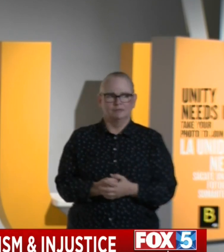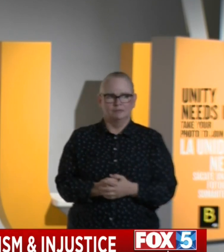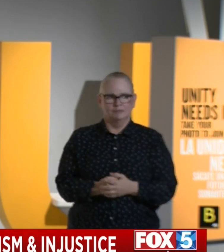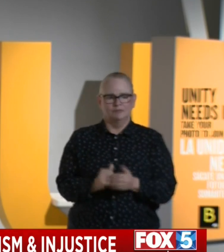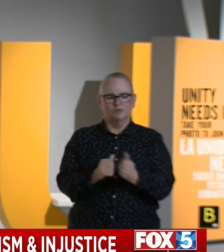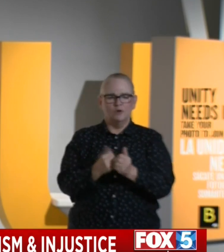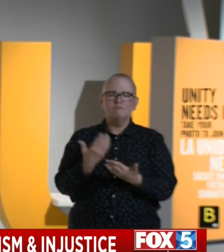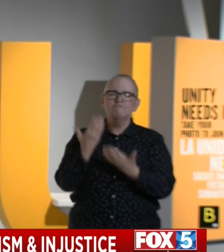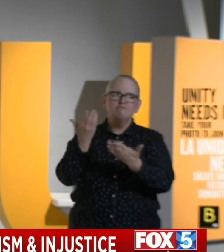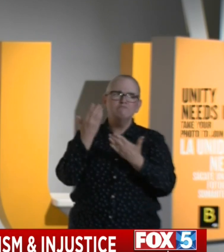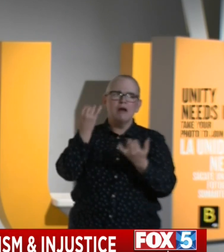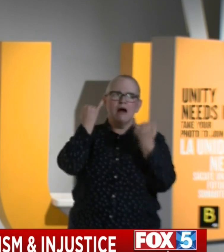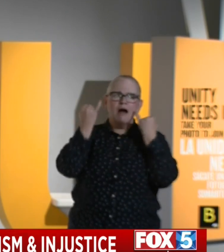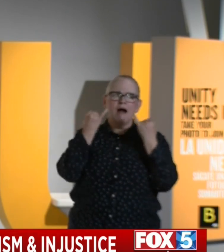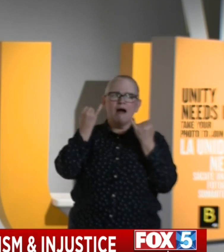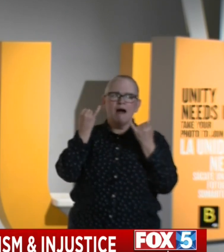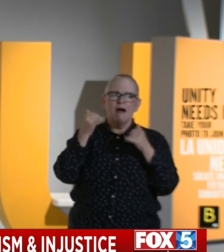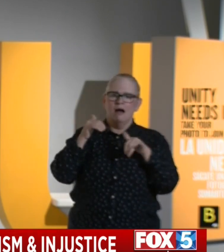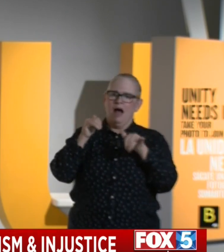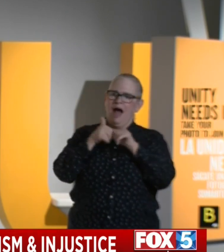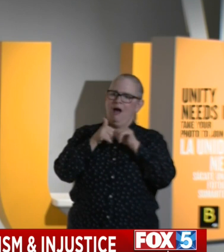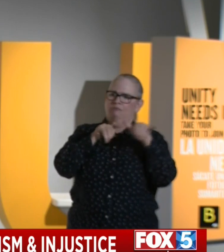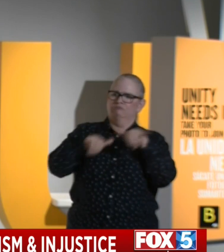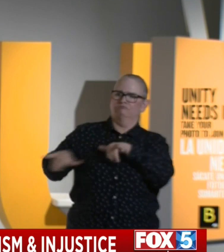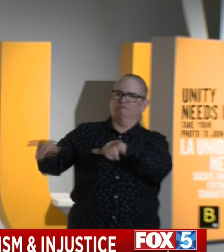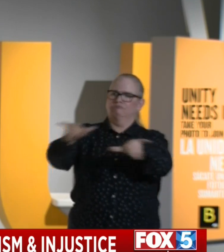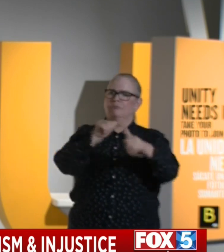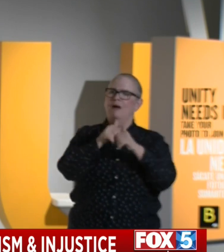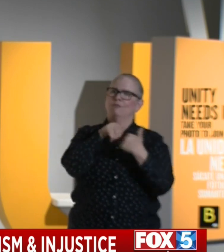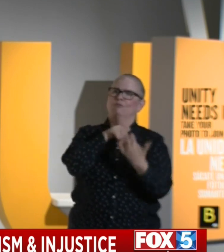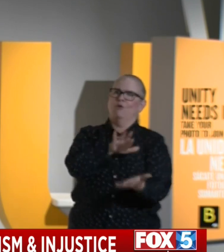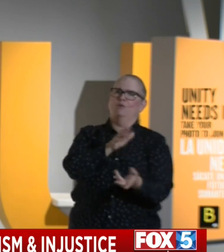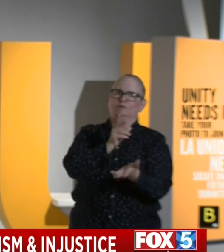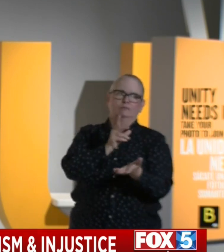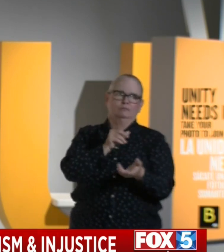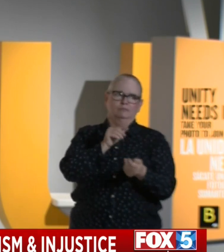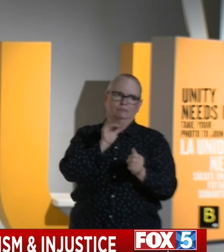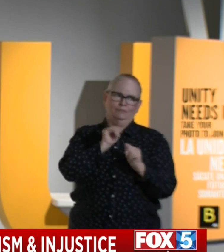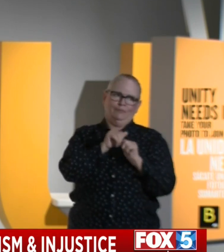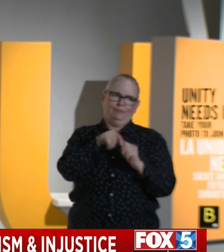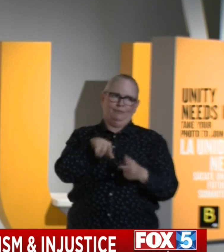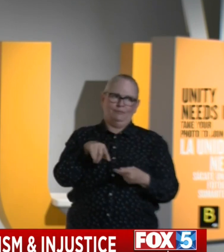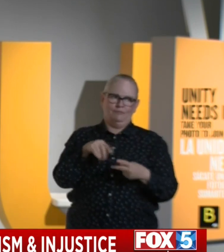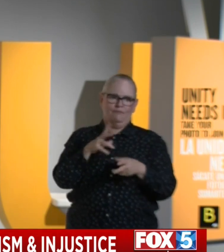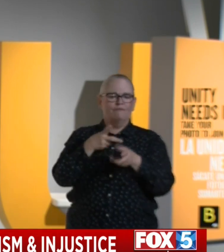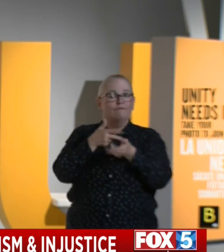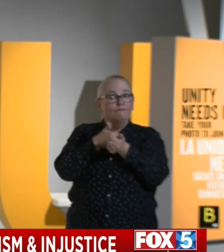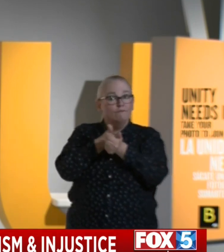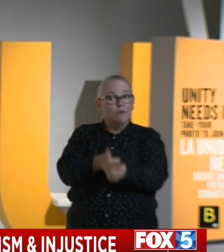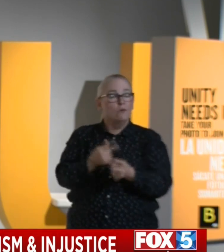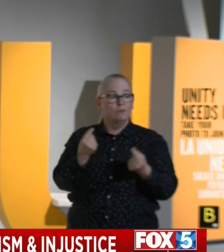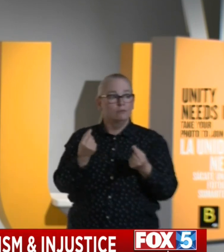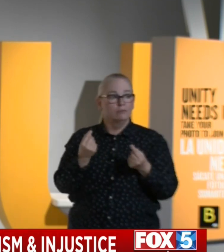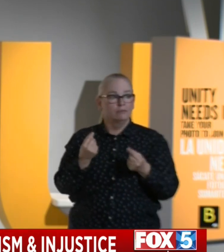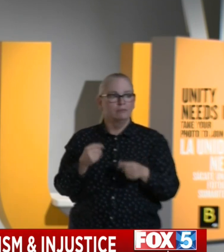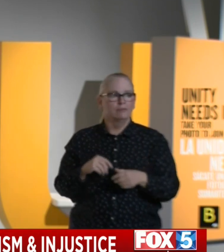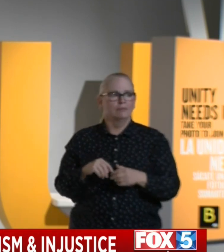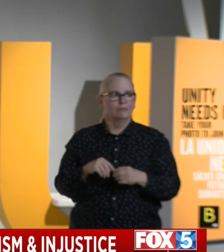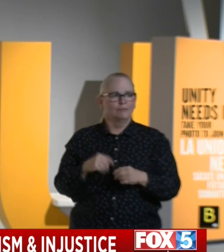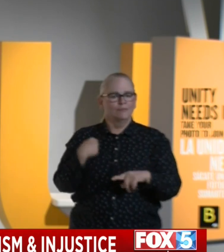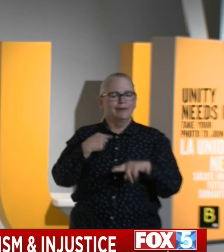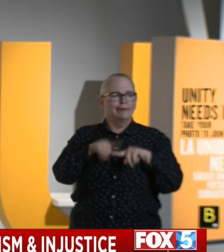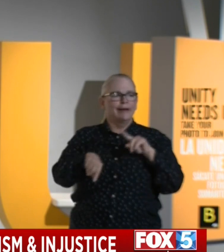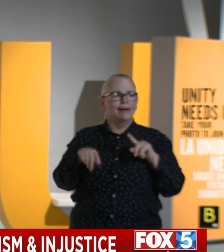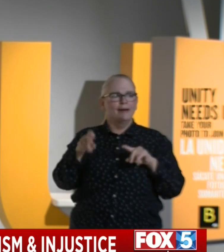standardize these approaches in the very, very near term. Accordingly, it goes without saying, we cannot see